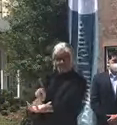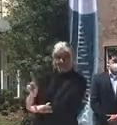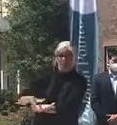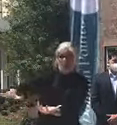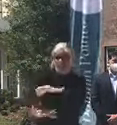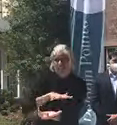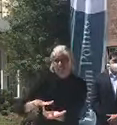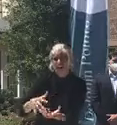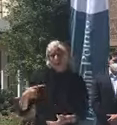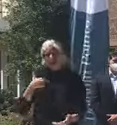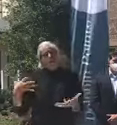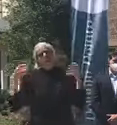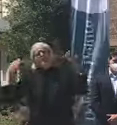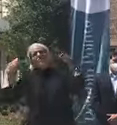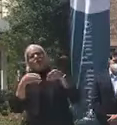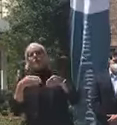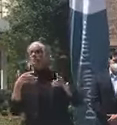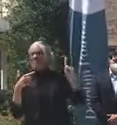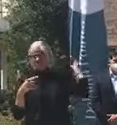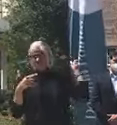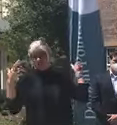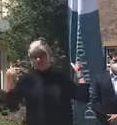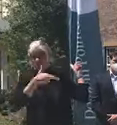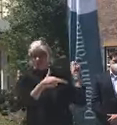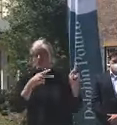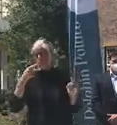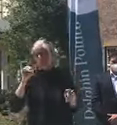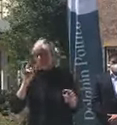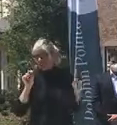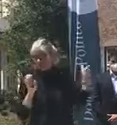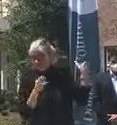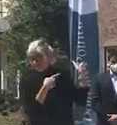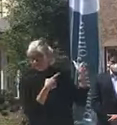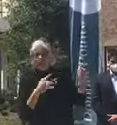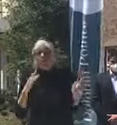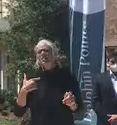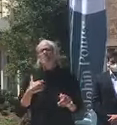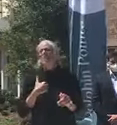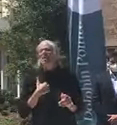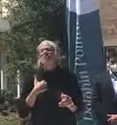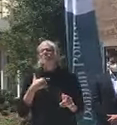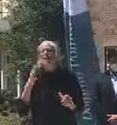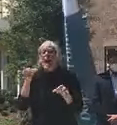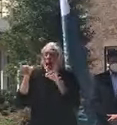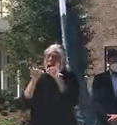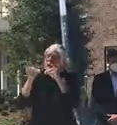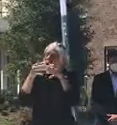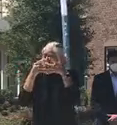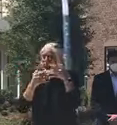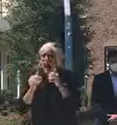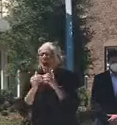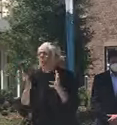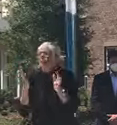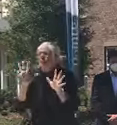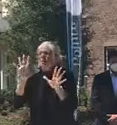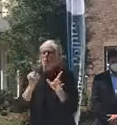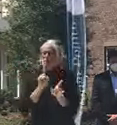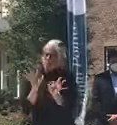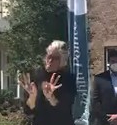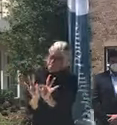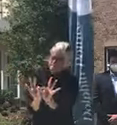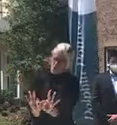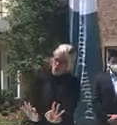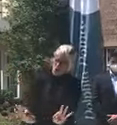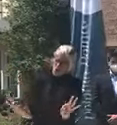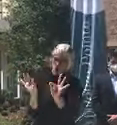focus on Dolphin Point. I can't tell you how important this facility is